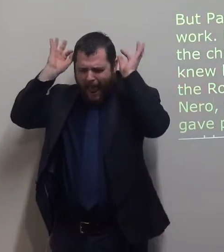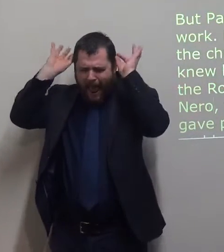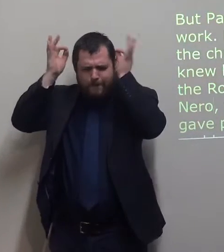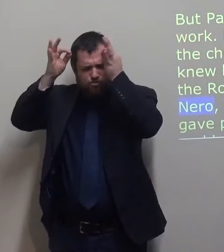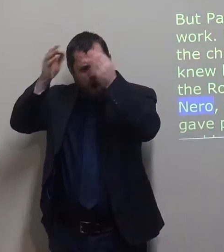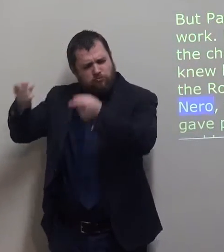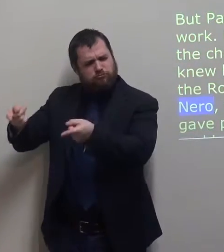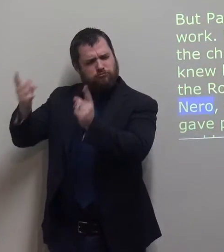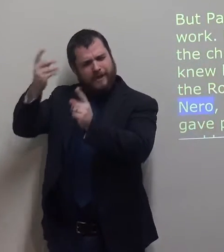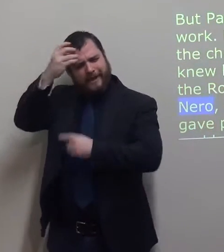Paul came in a room